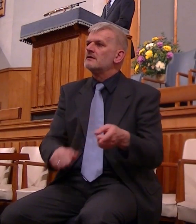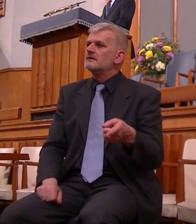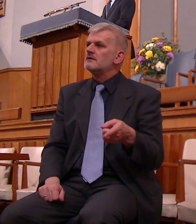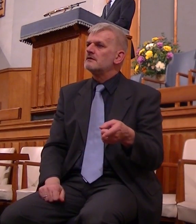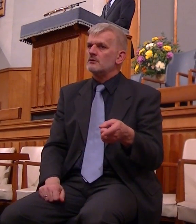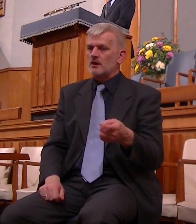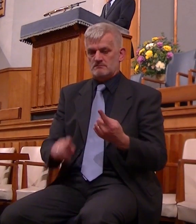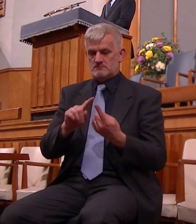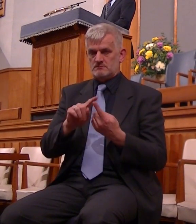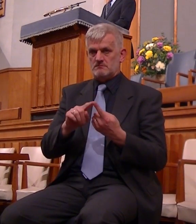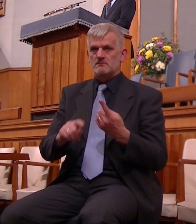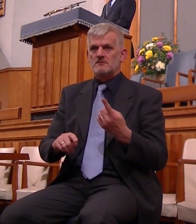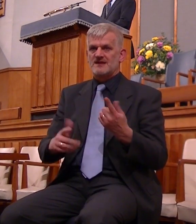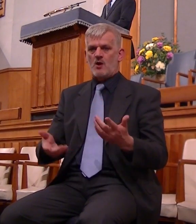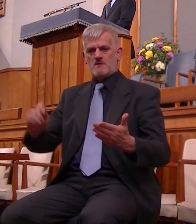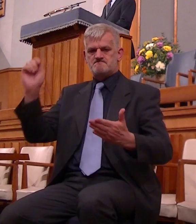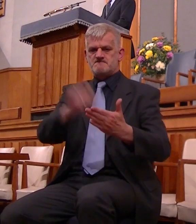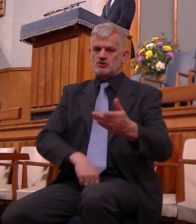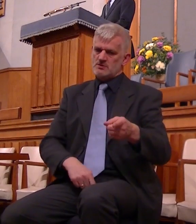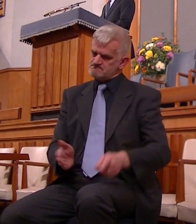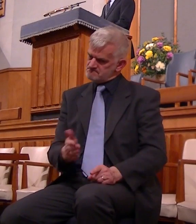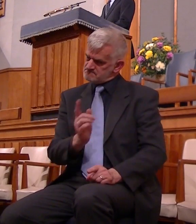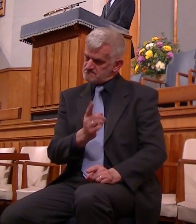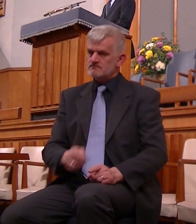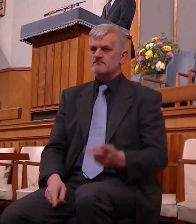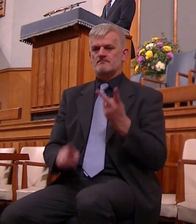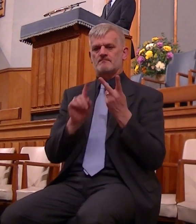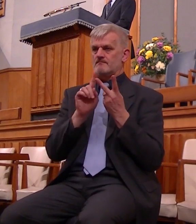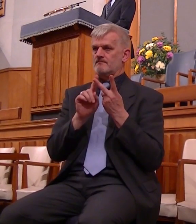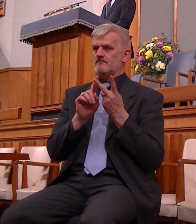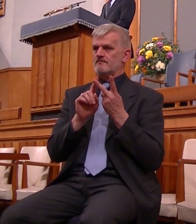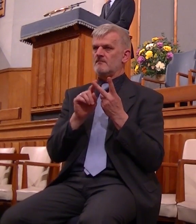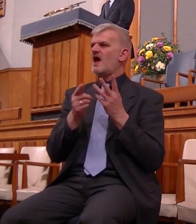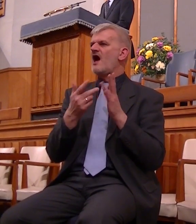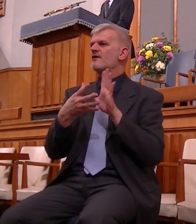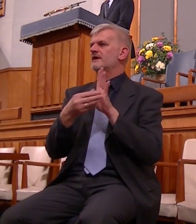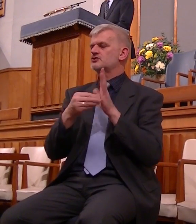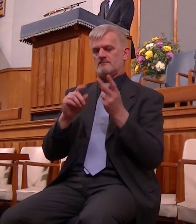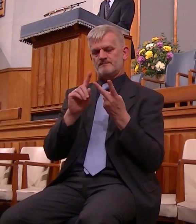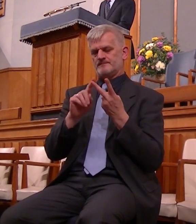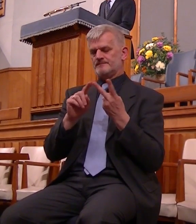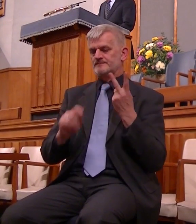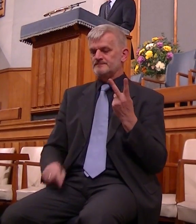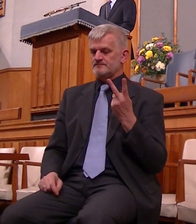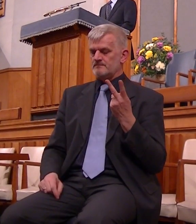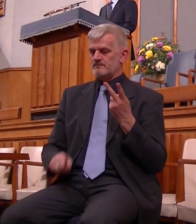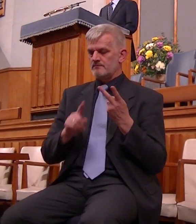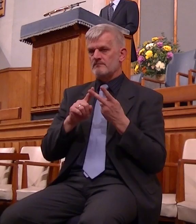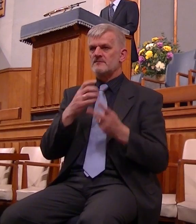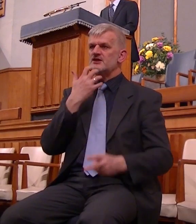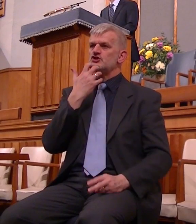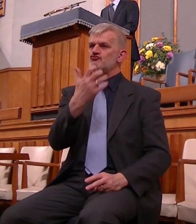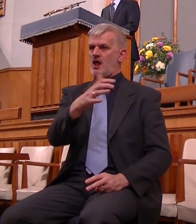bullock is chastised and the other background picture a more than background is a picture of